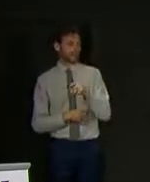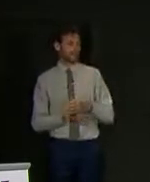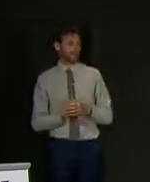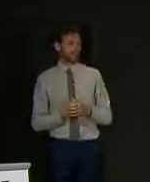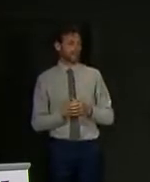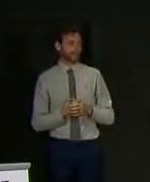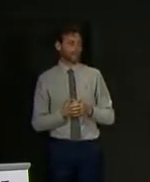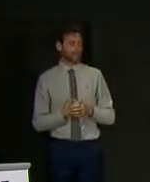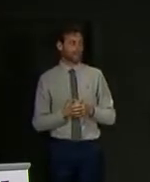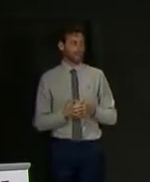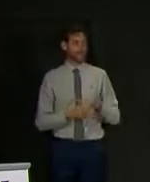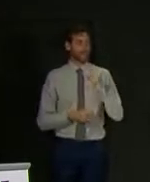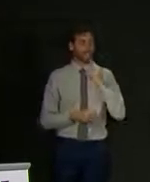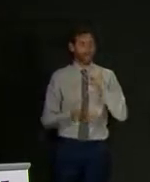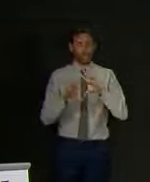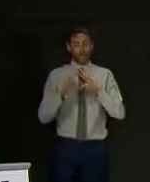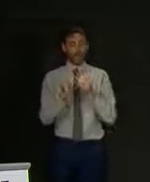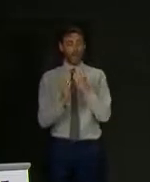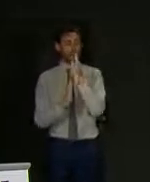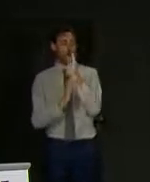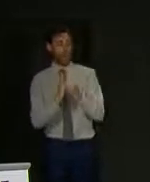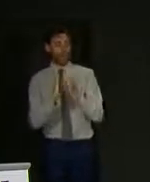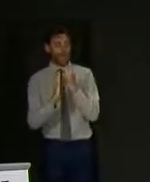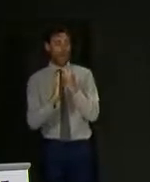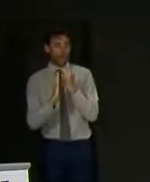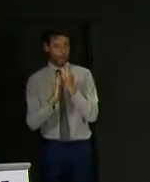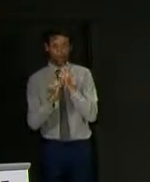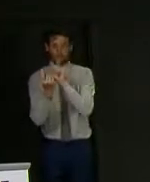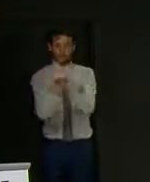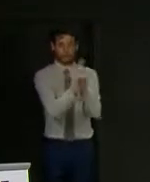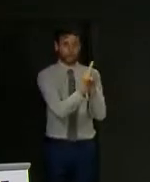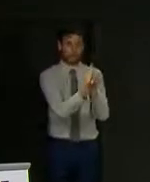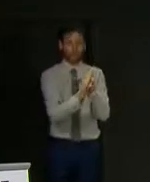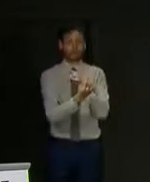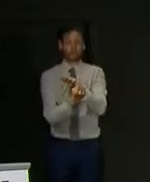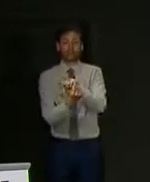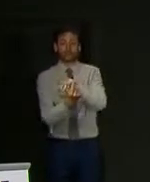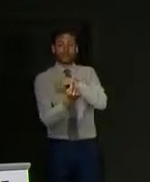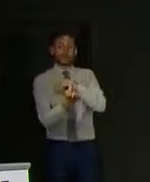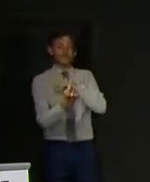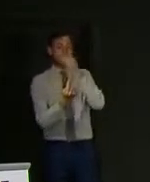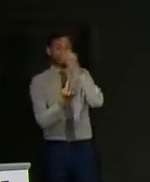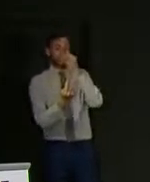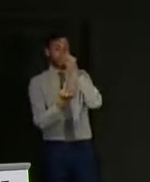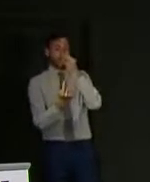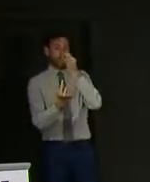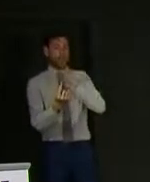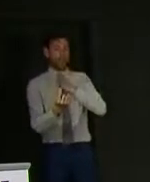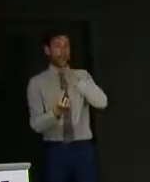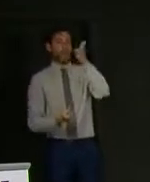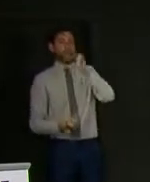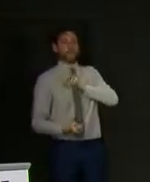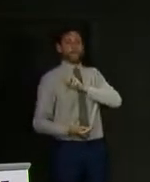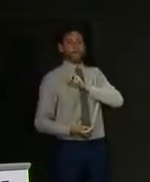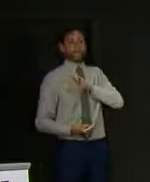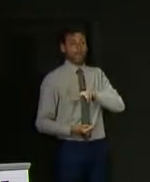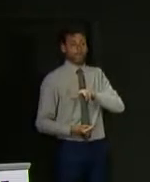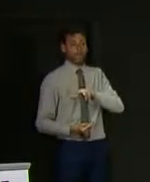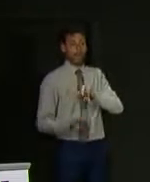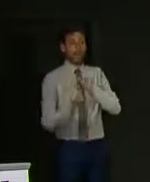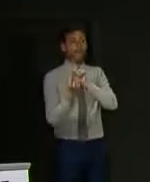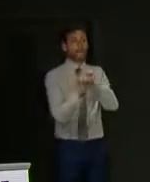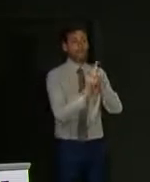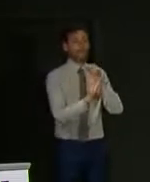than one hour. She subsequently had flu symptoms, travelled abroad to Portugal, was in contact with vulnerable people,